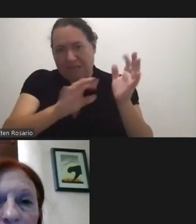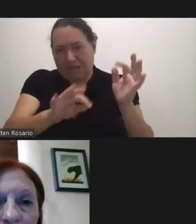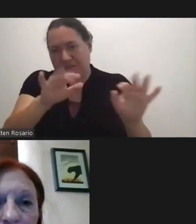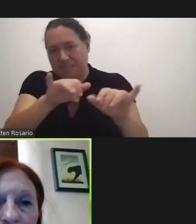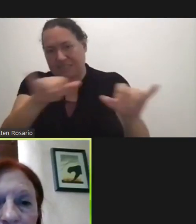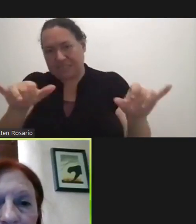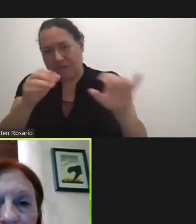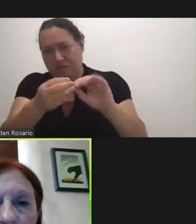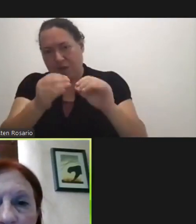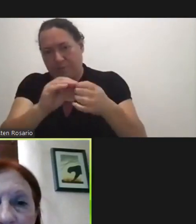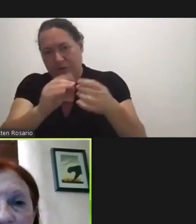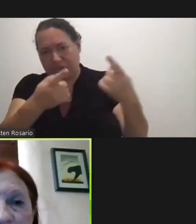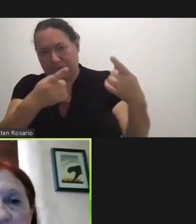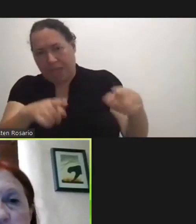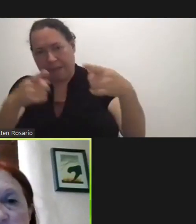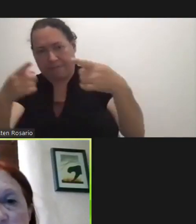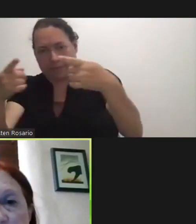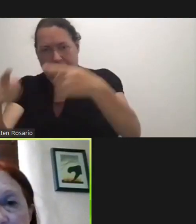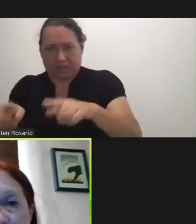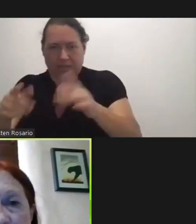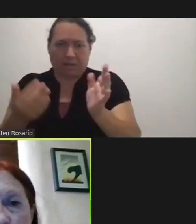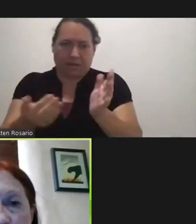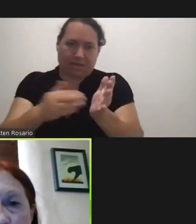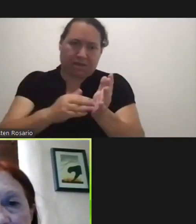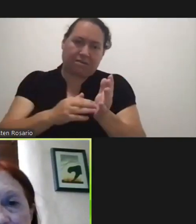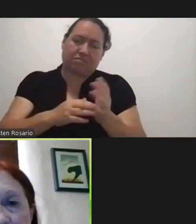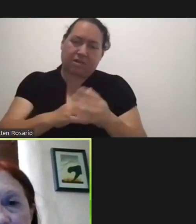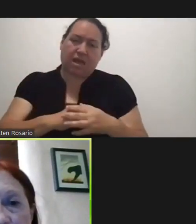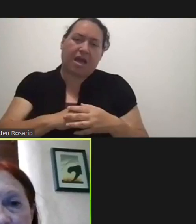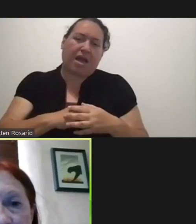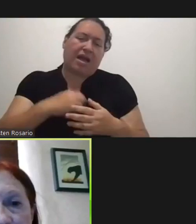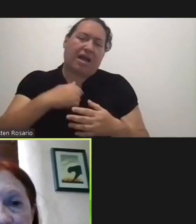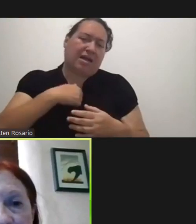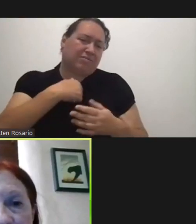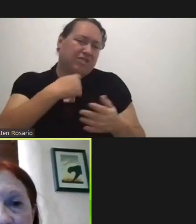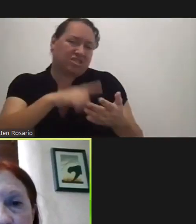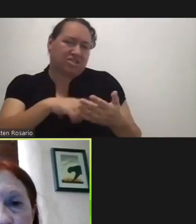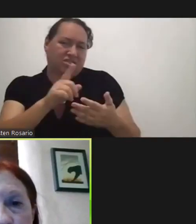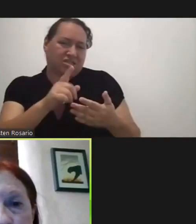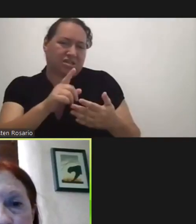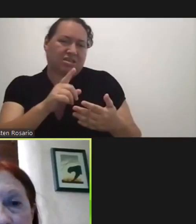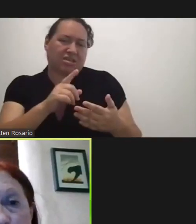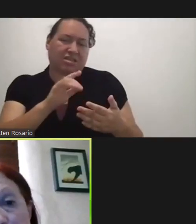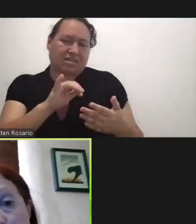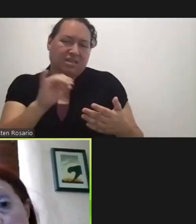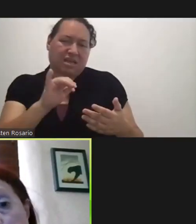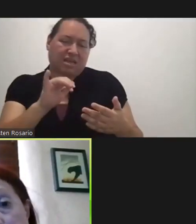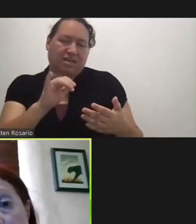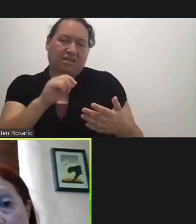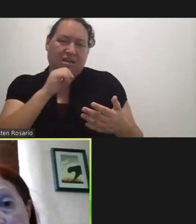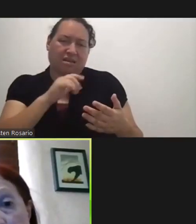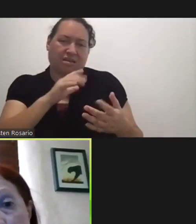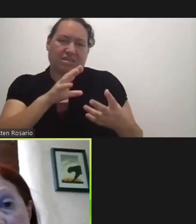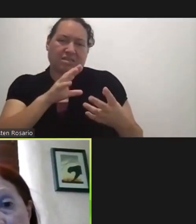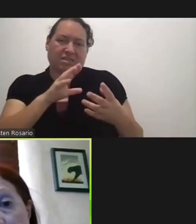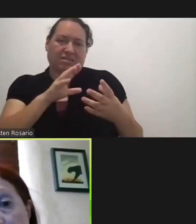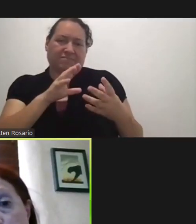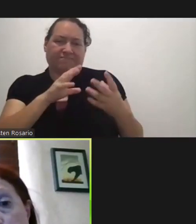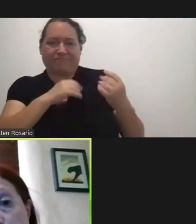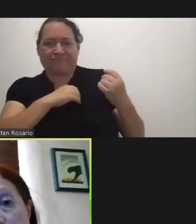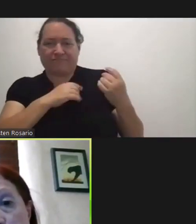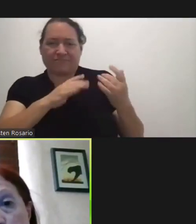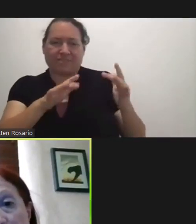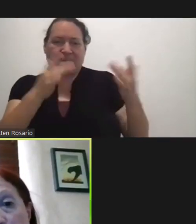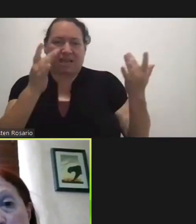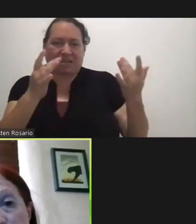Okay I Guess I'm Looking For Assurance That It Wouldn't Be Taken Lightly That I Mean You Know Because